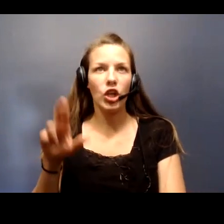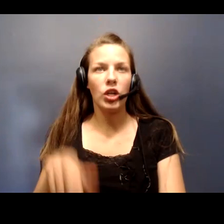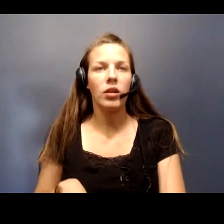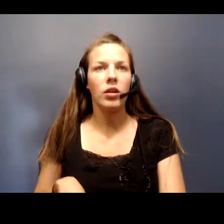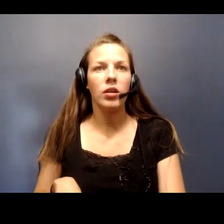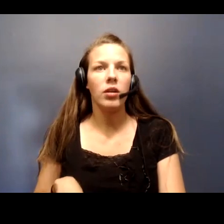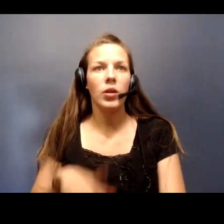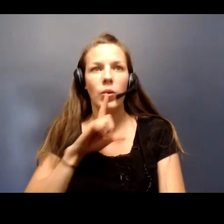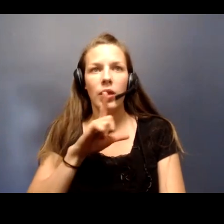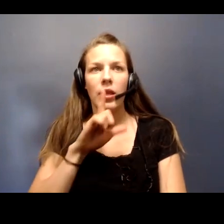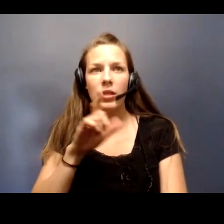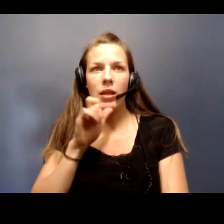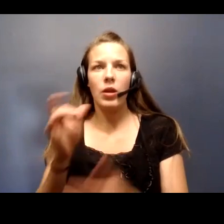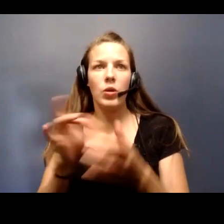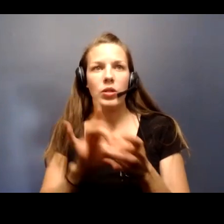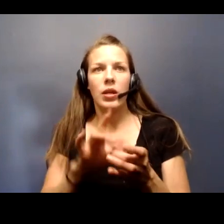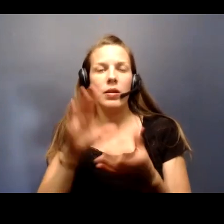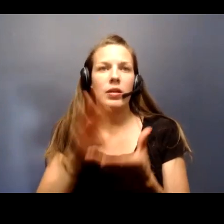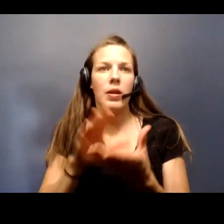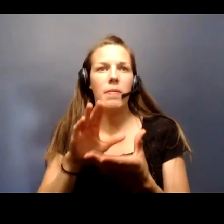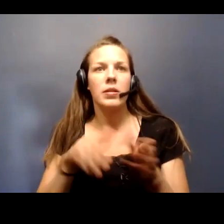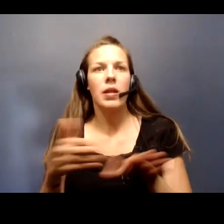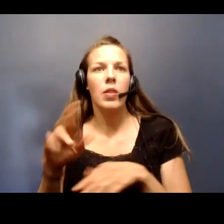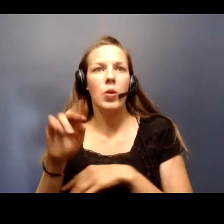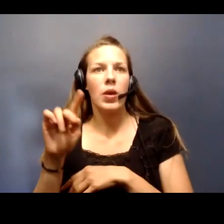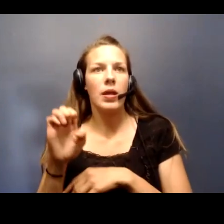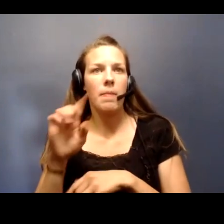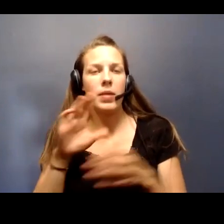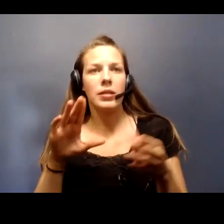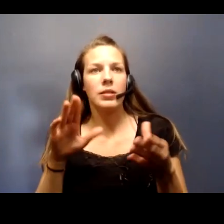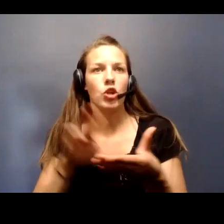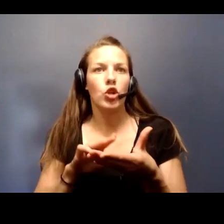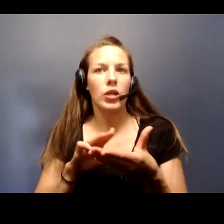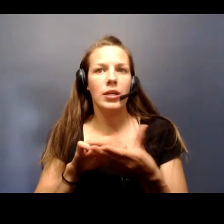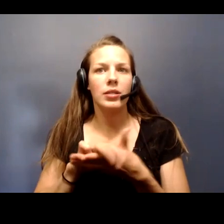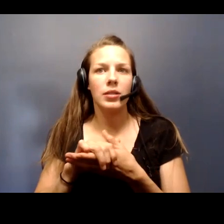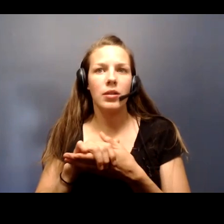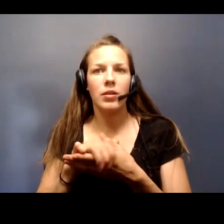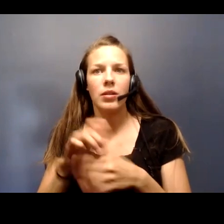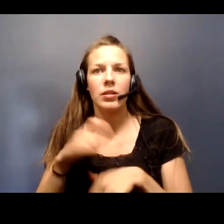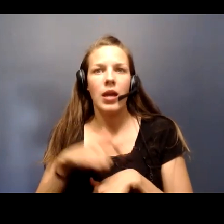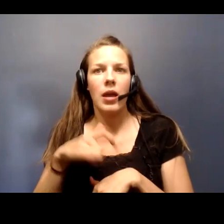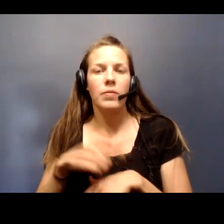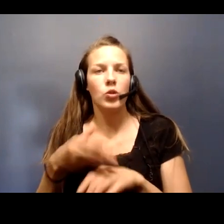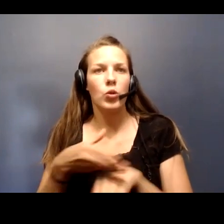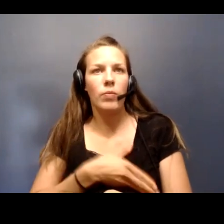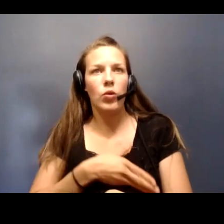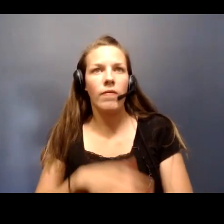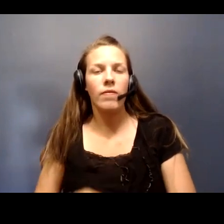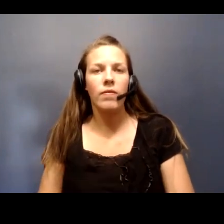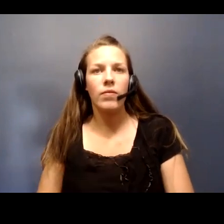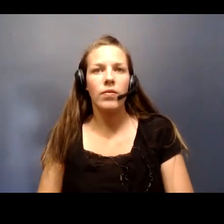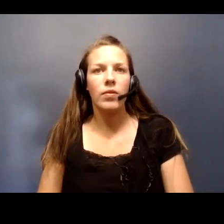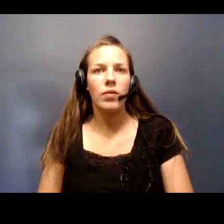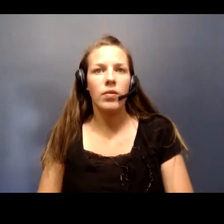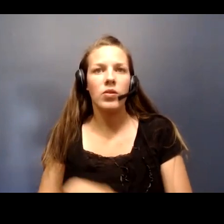really wasn't associated with decreased mortality but decreased time to improvement. And the